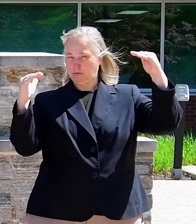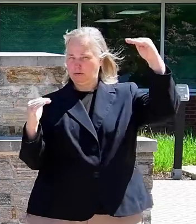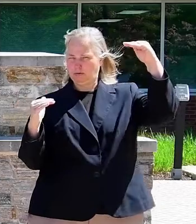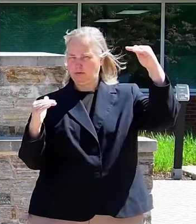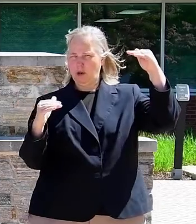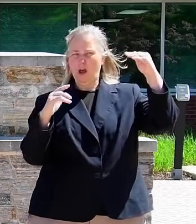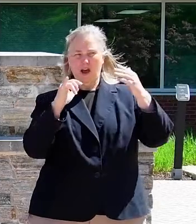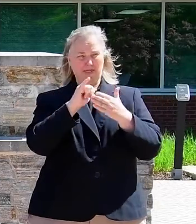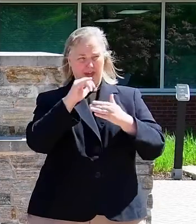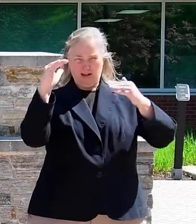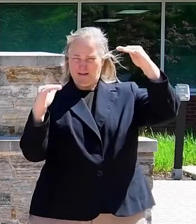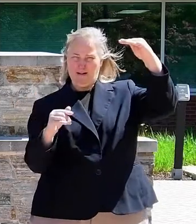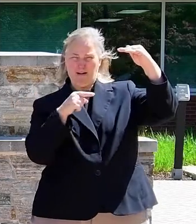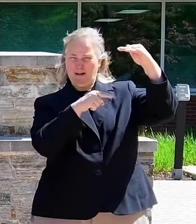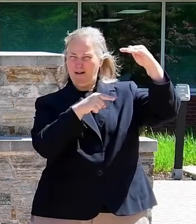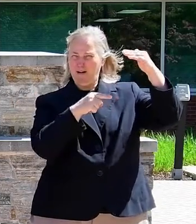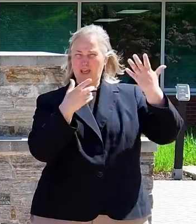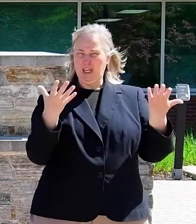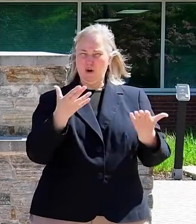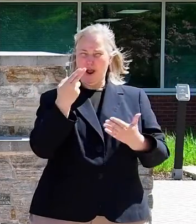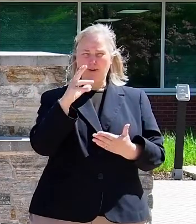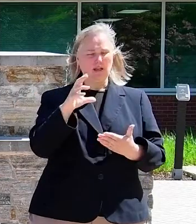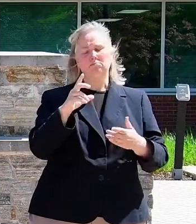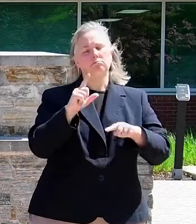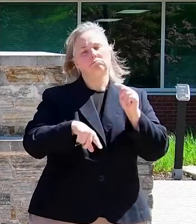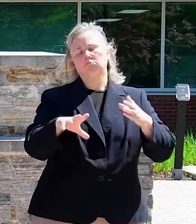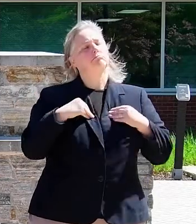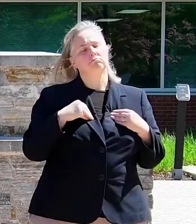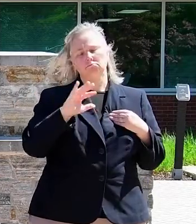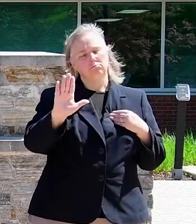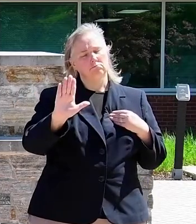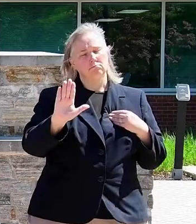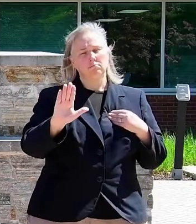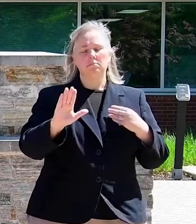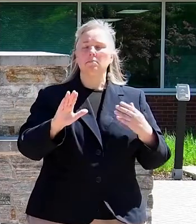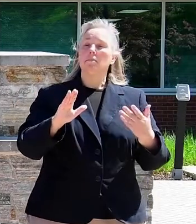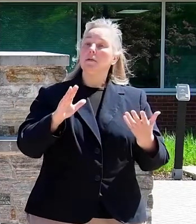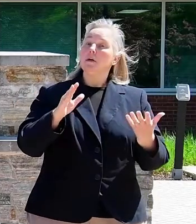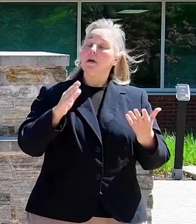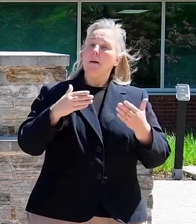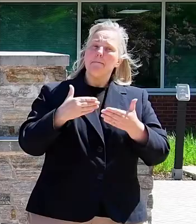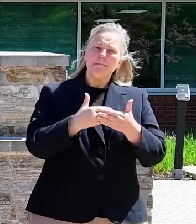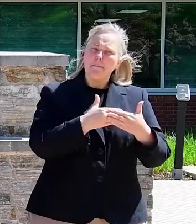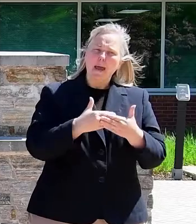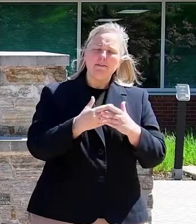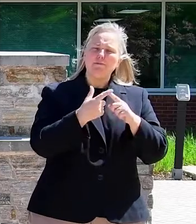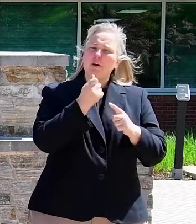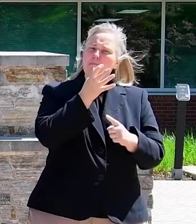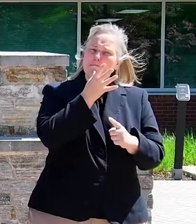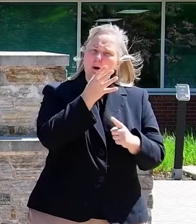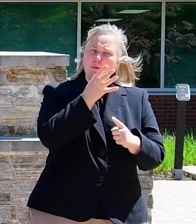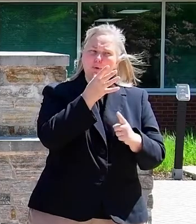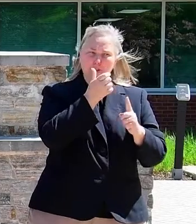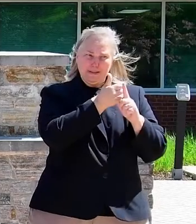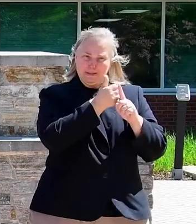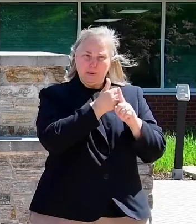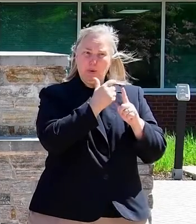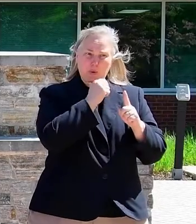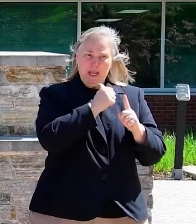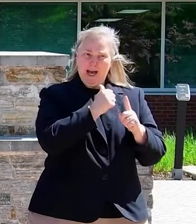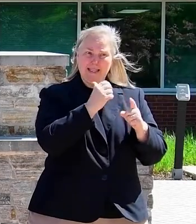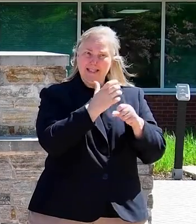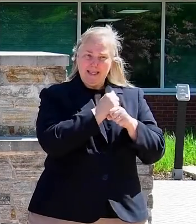That disparity in Howard County is simply unacceptable. Babies of mothers who do not get